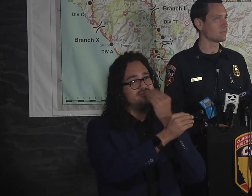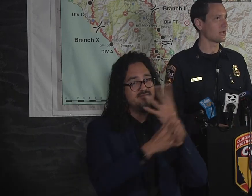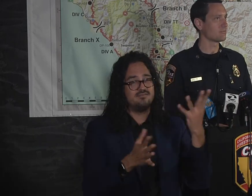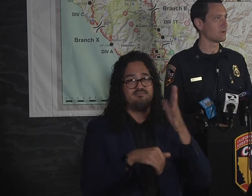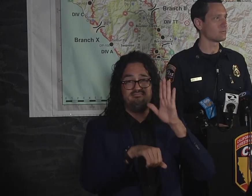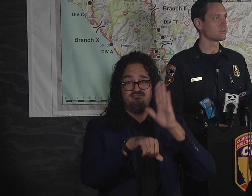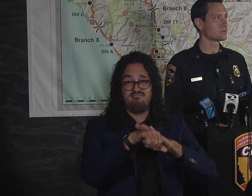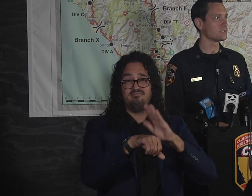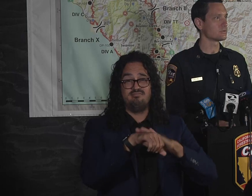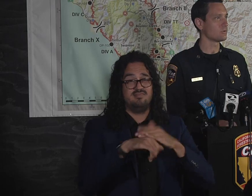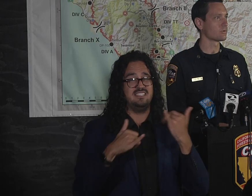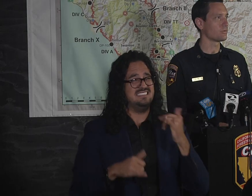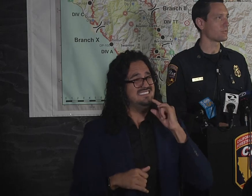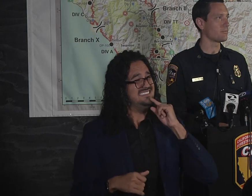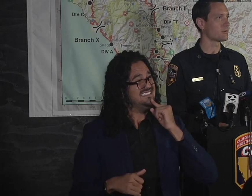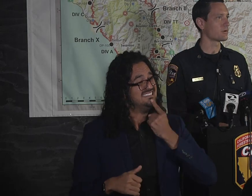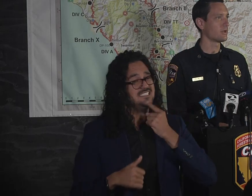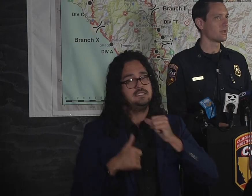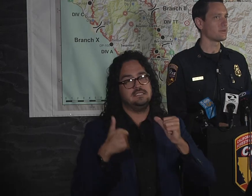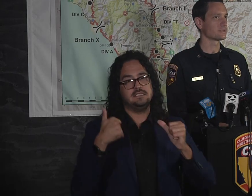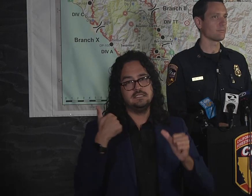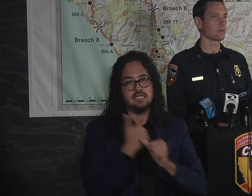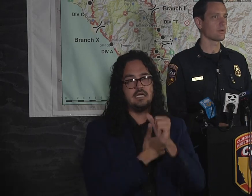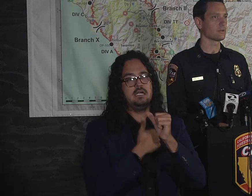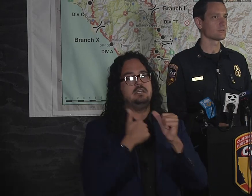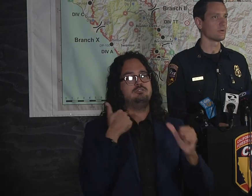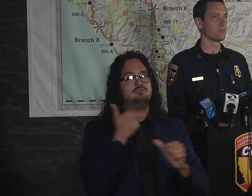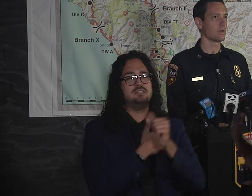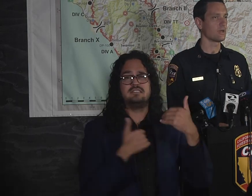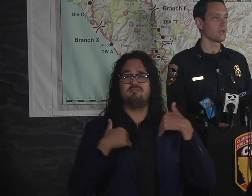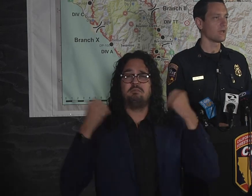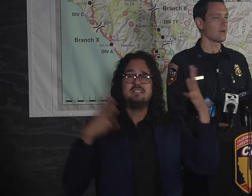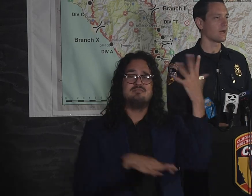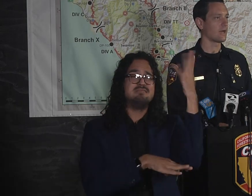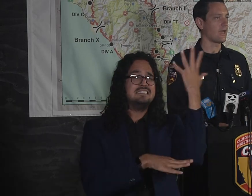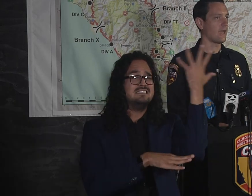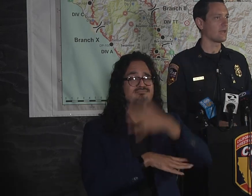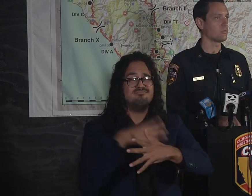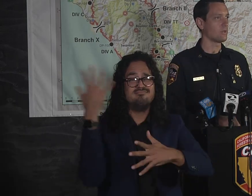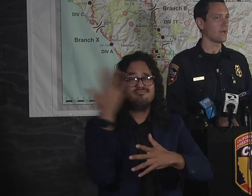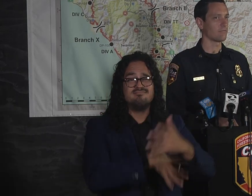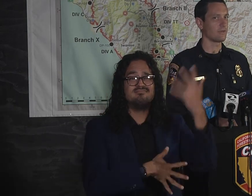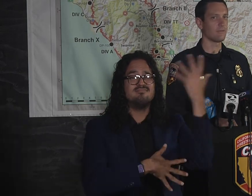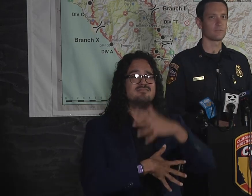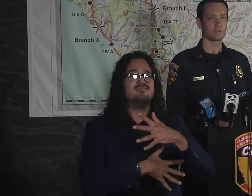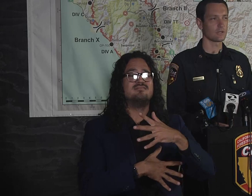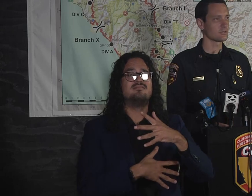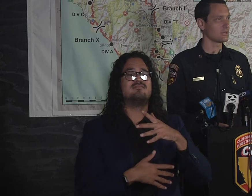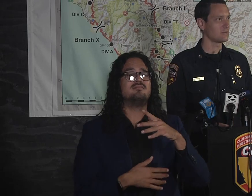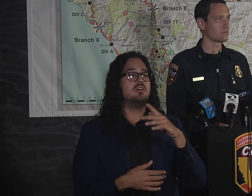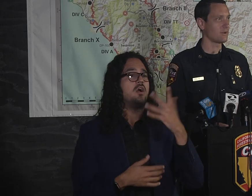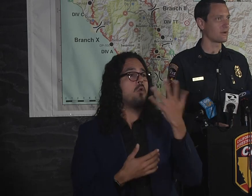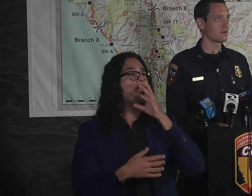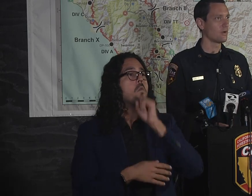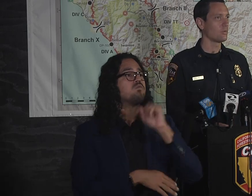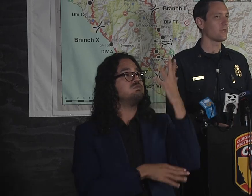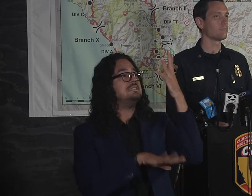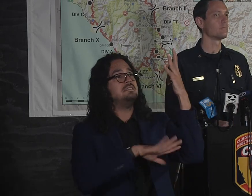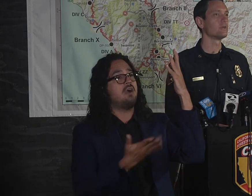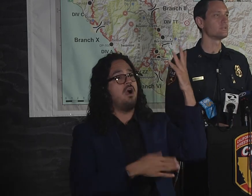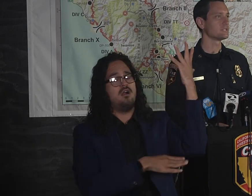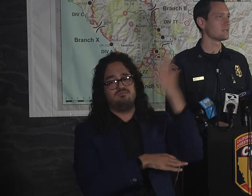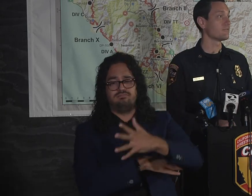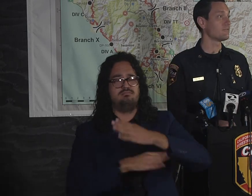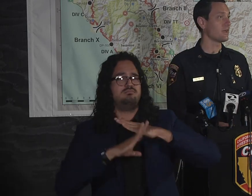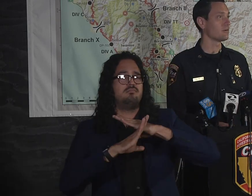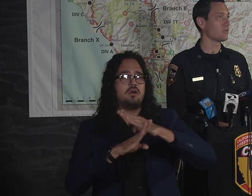coming down. We have redwood trees, old growth timber that is coming across the roadway, and we have infrastructure that needs repair. We